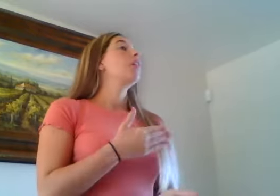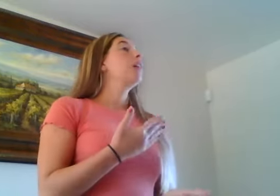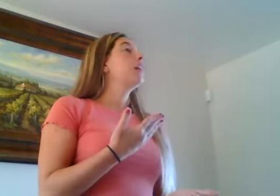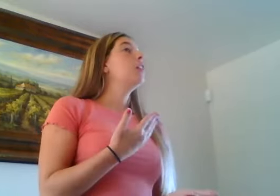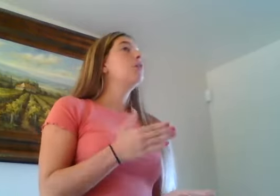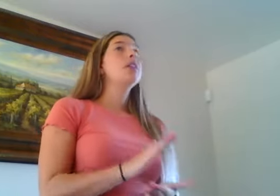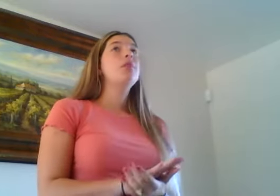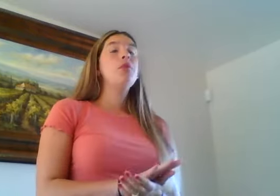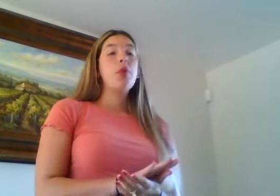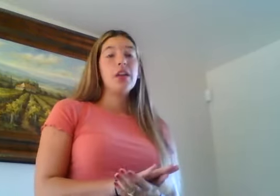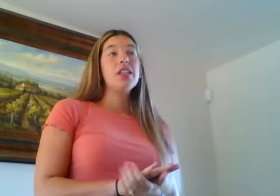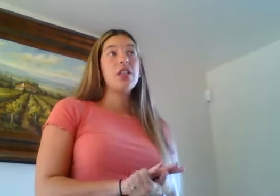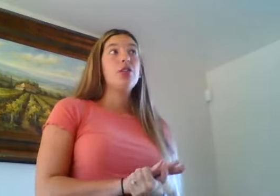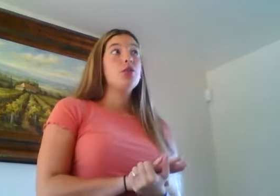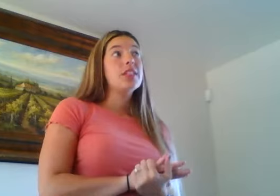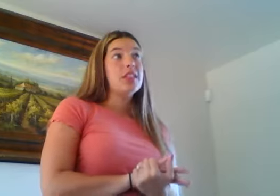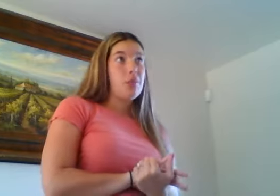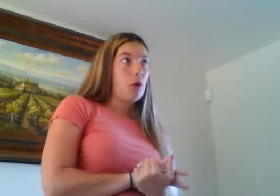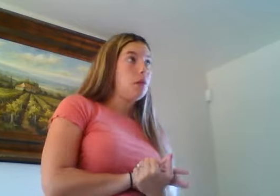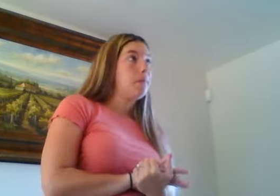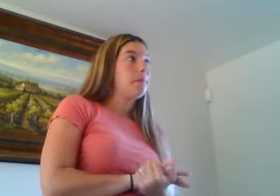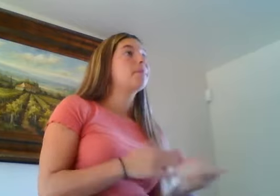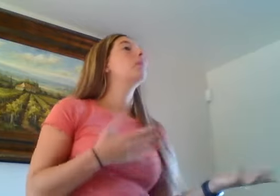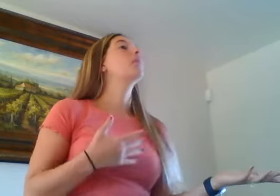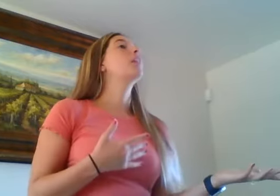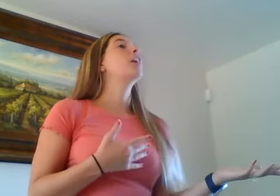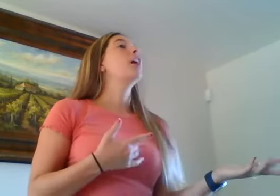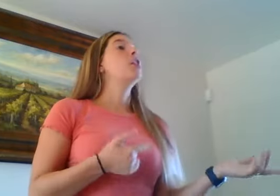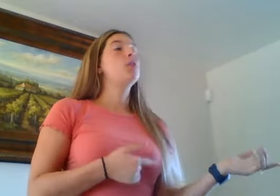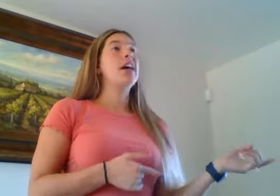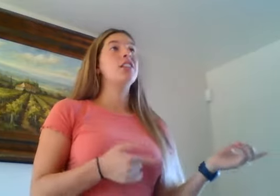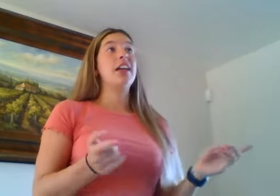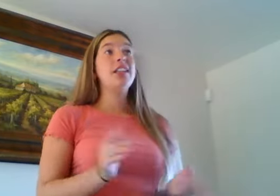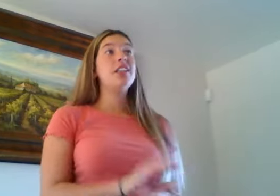Can anyone tell me what is a stress syllable? Anyone has an idea?